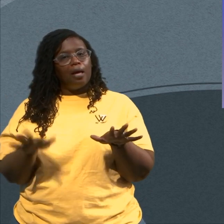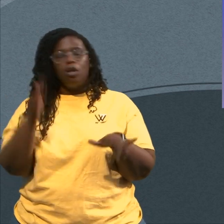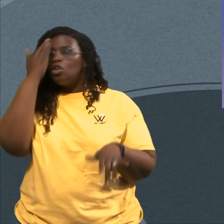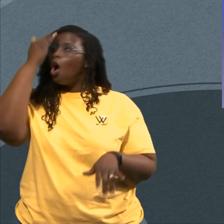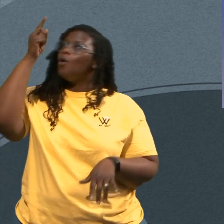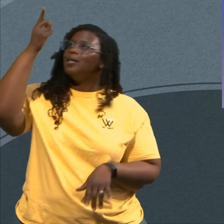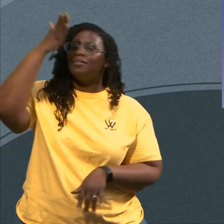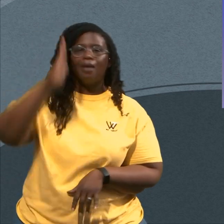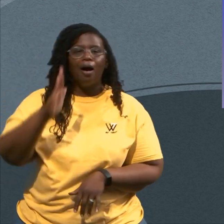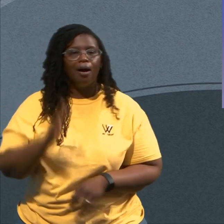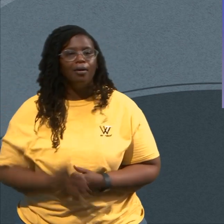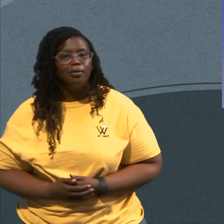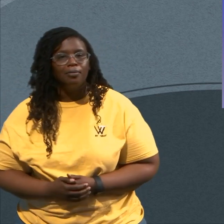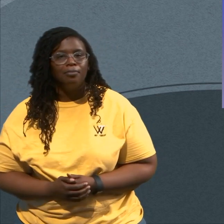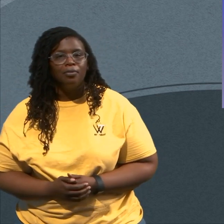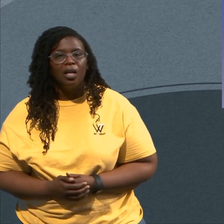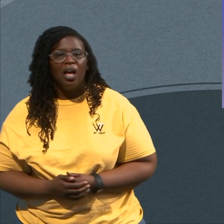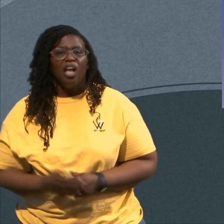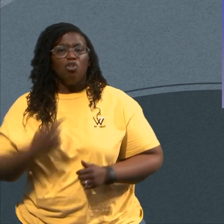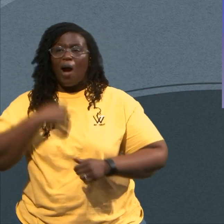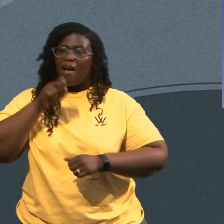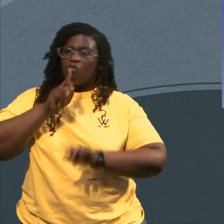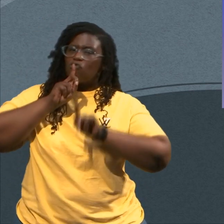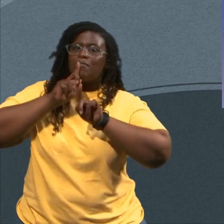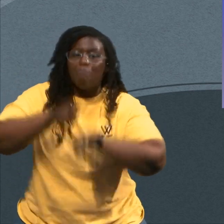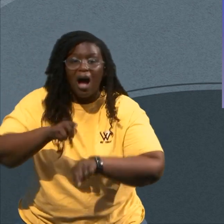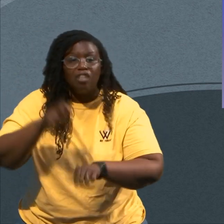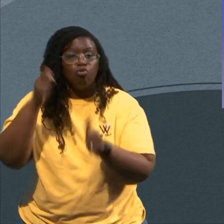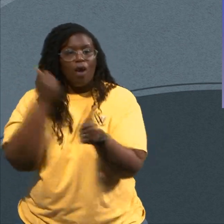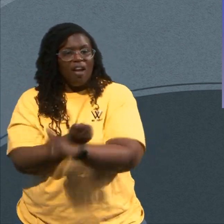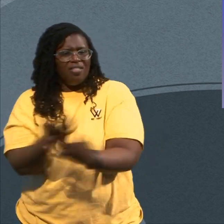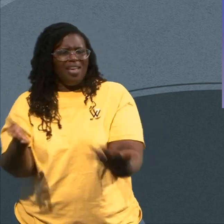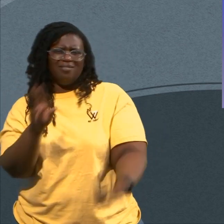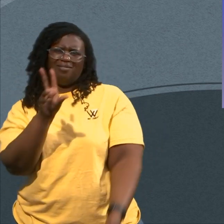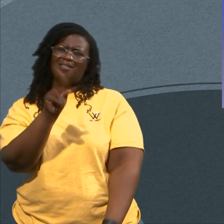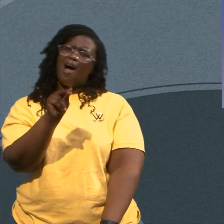Always Have To Have A Rebuttal Be Still And Know That He Is God